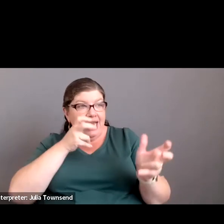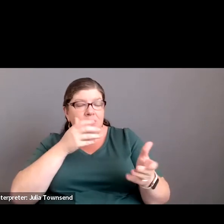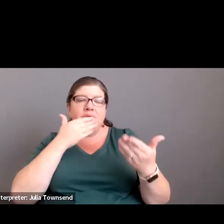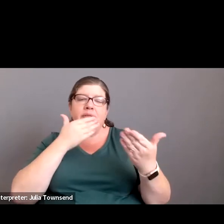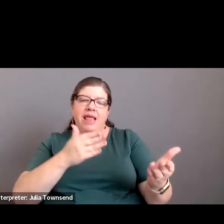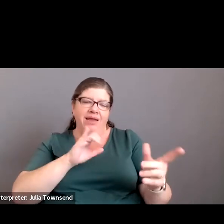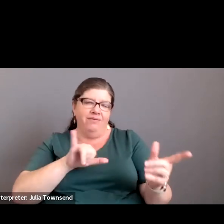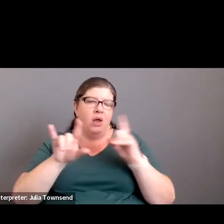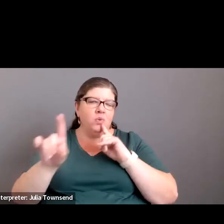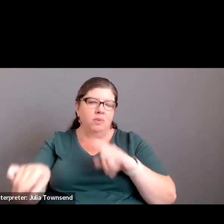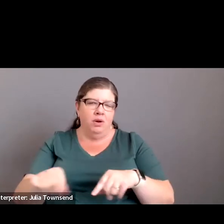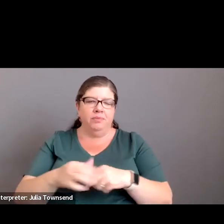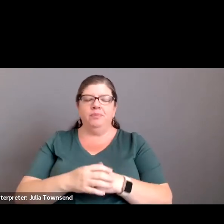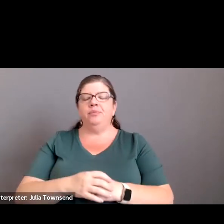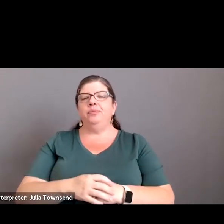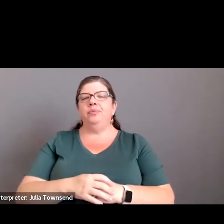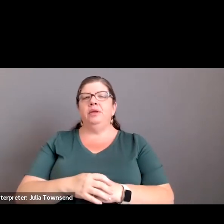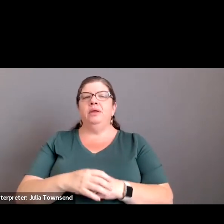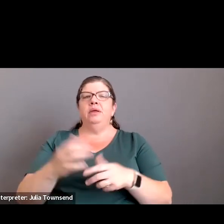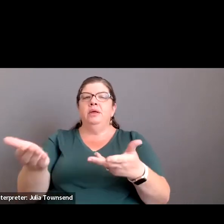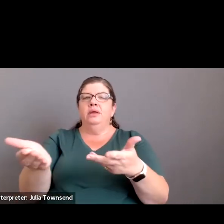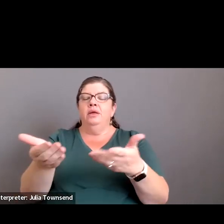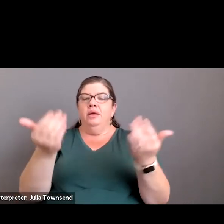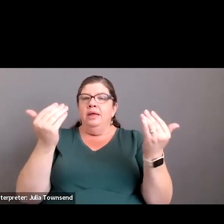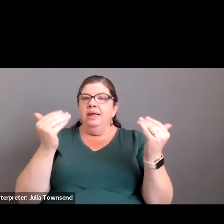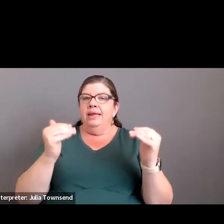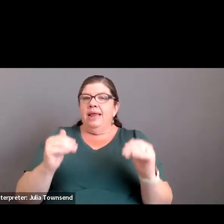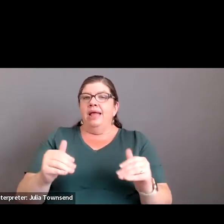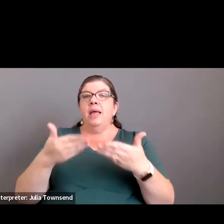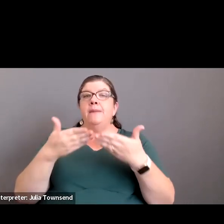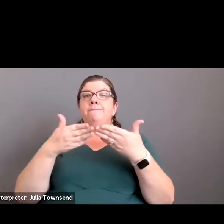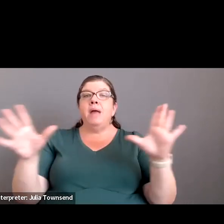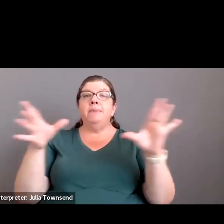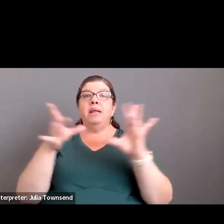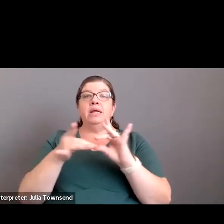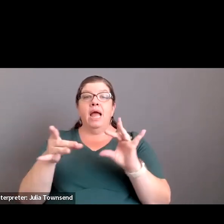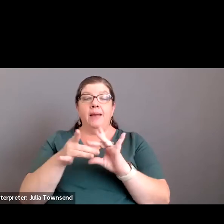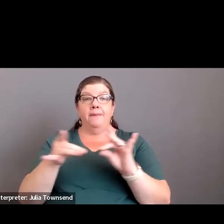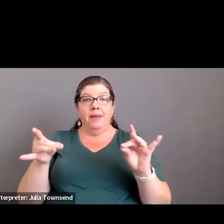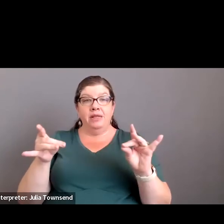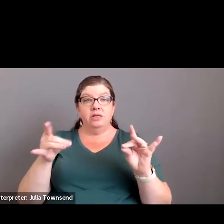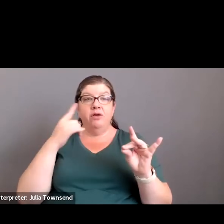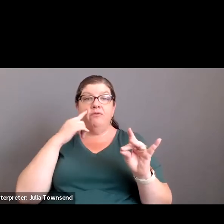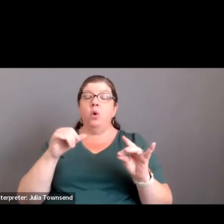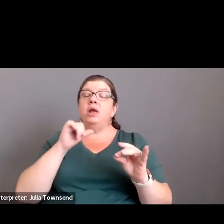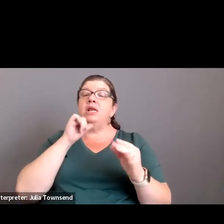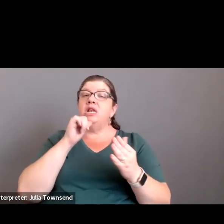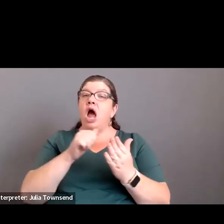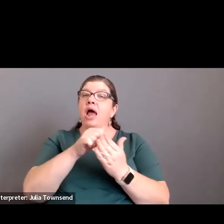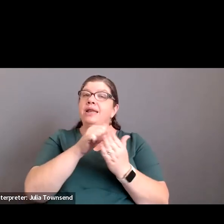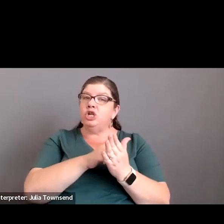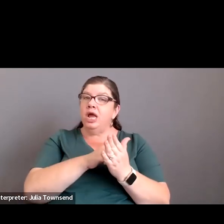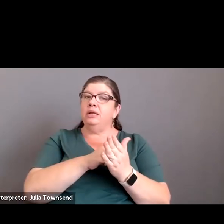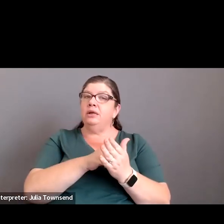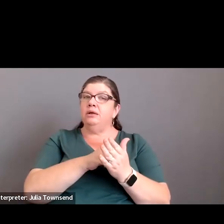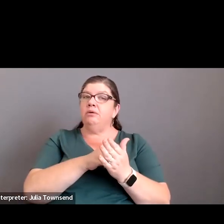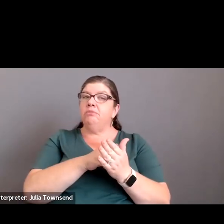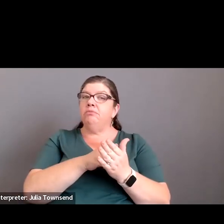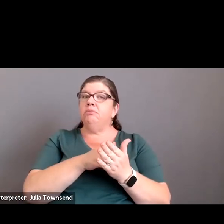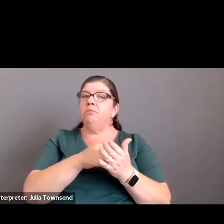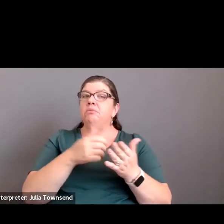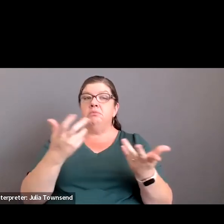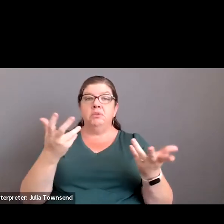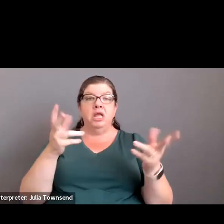that report. And so next, we'll move to public comments for non agenda matters within.